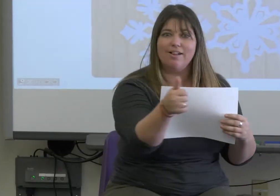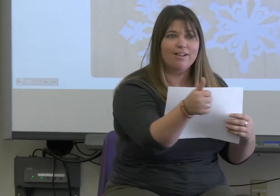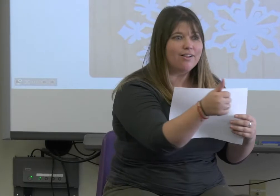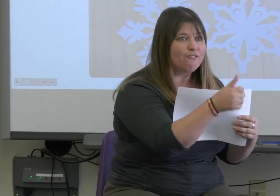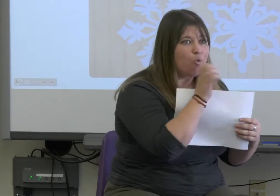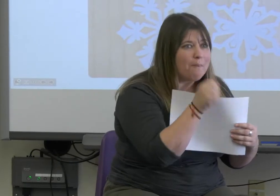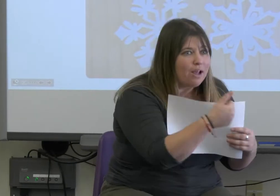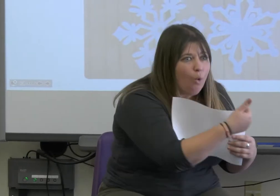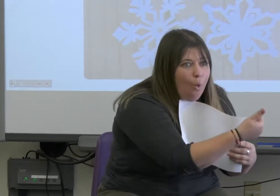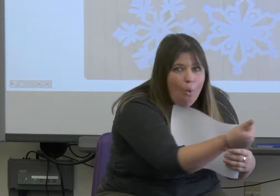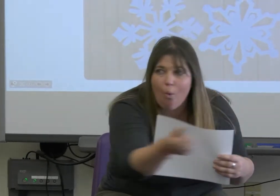impressed.